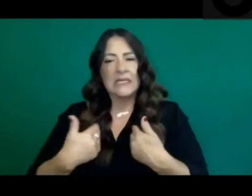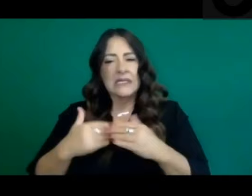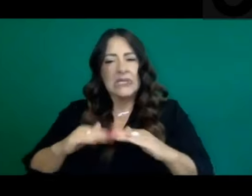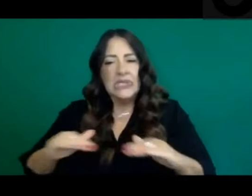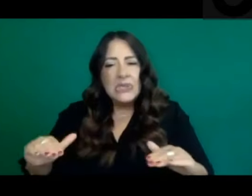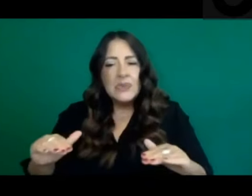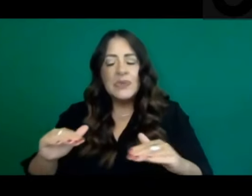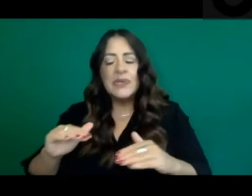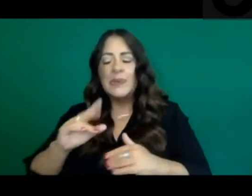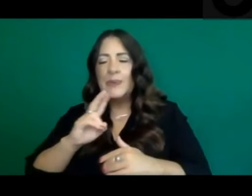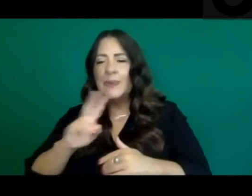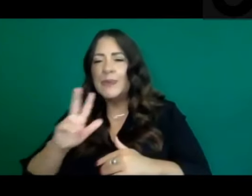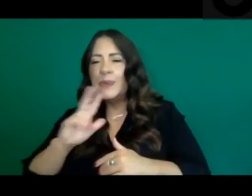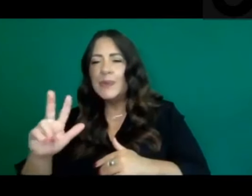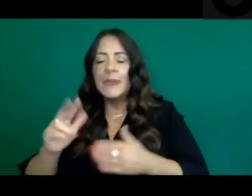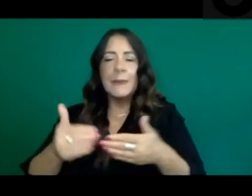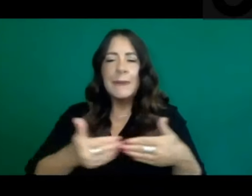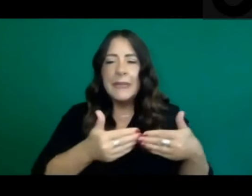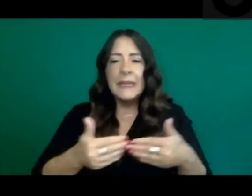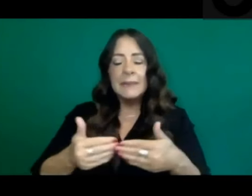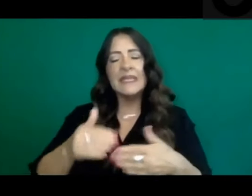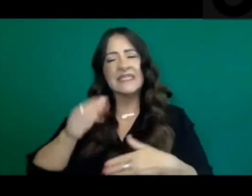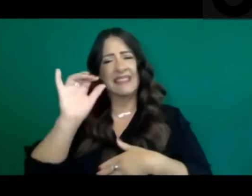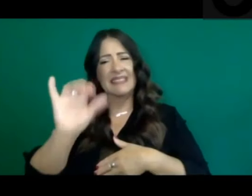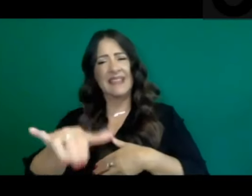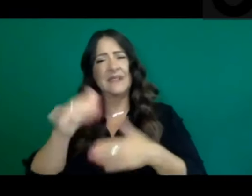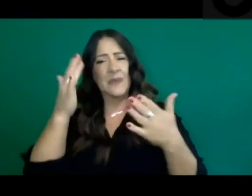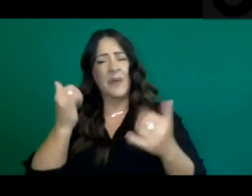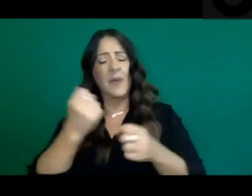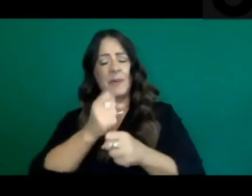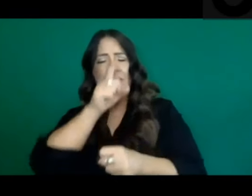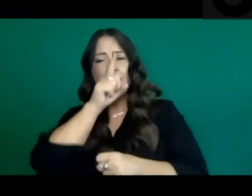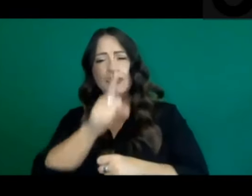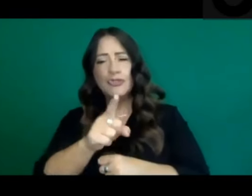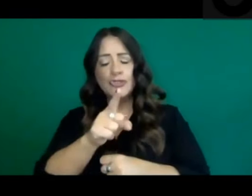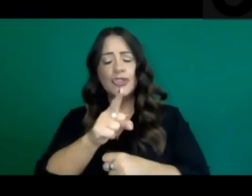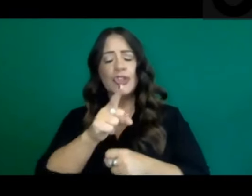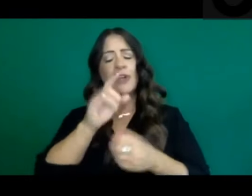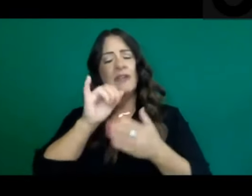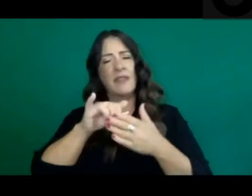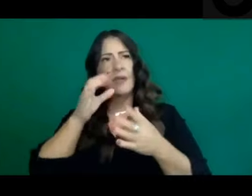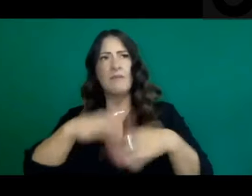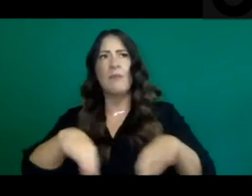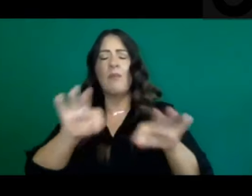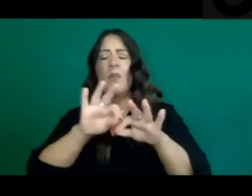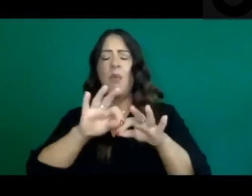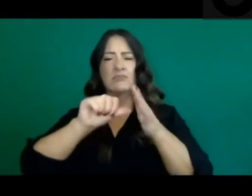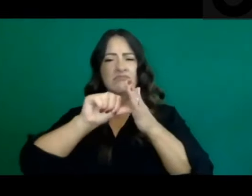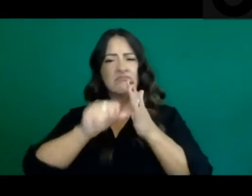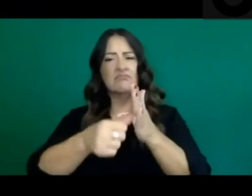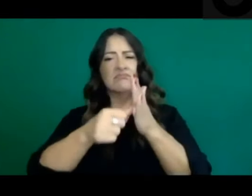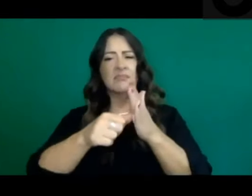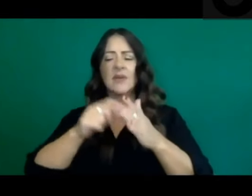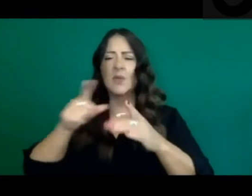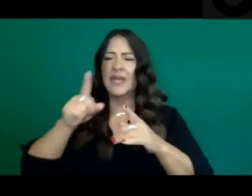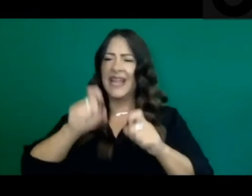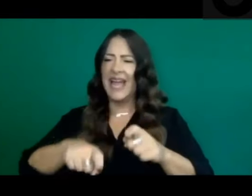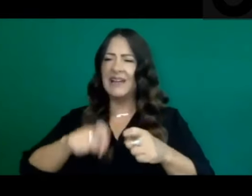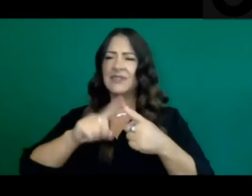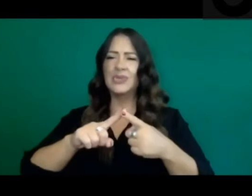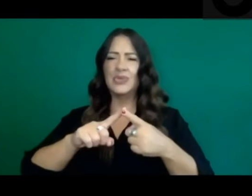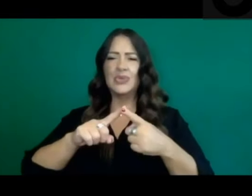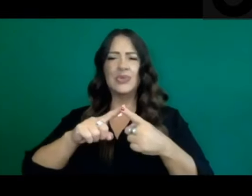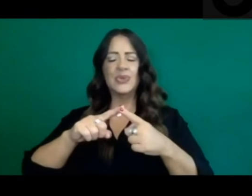toddlers. So making sure that we deliver the message strongly about the need to protect around flu